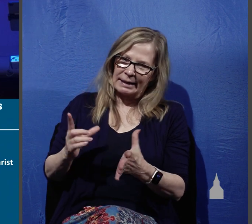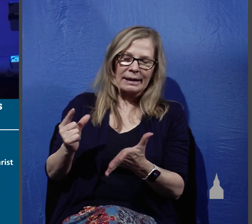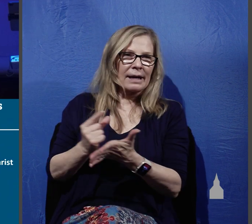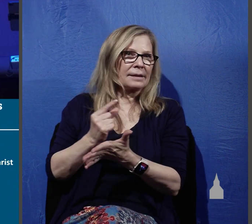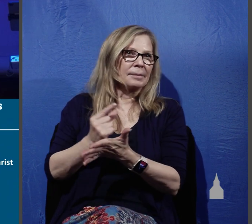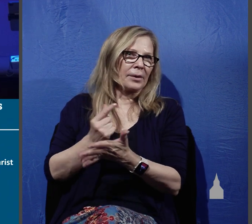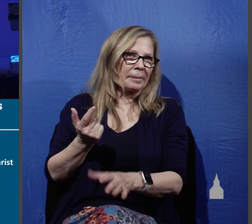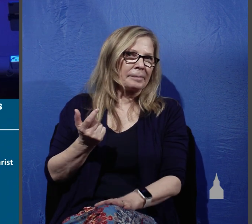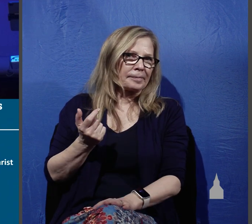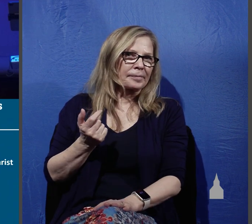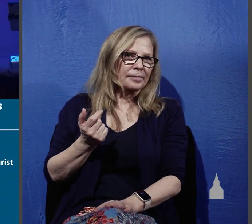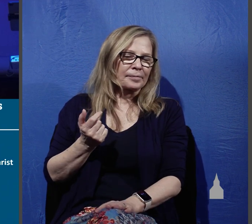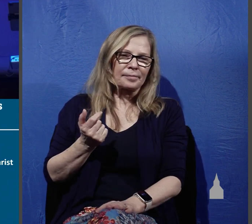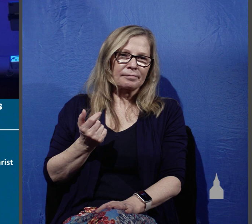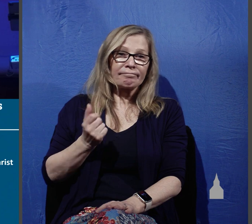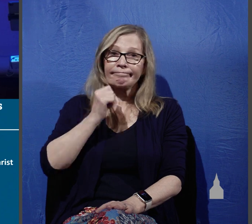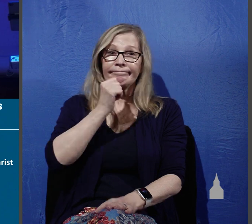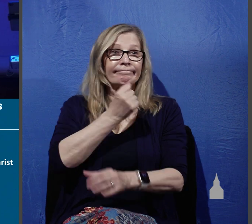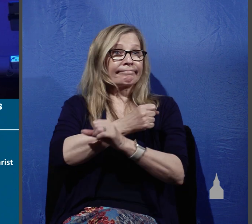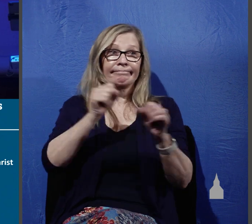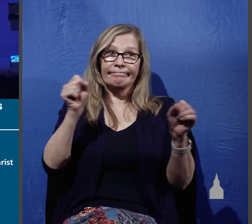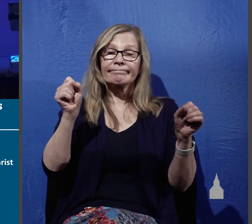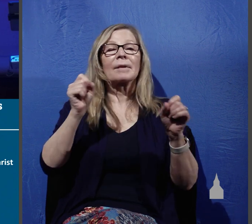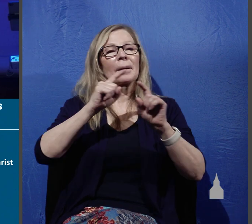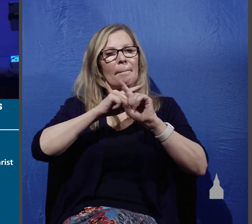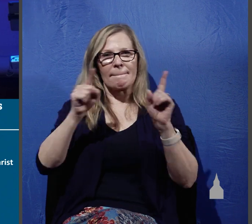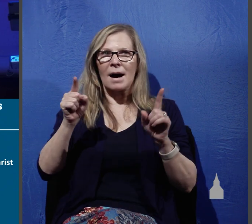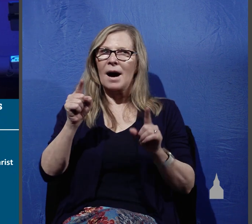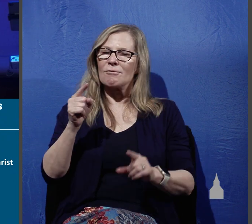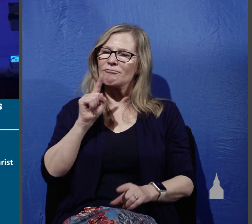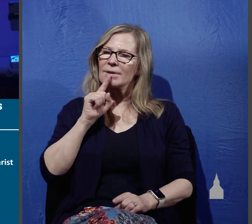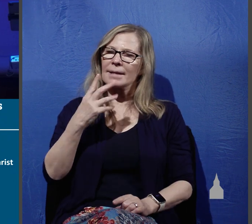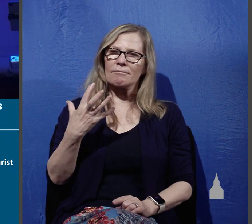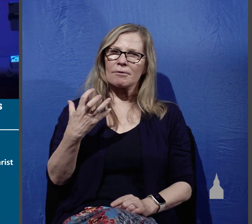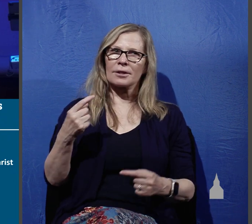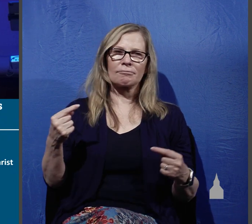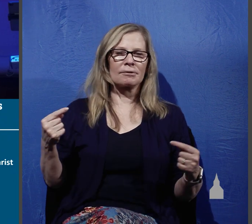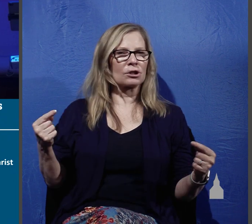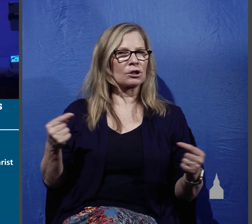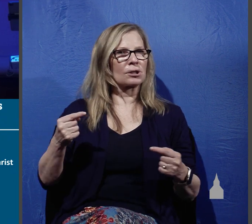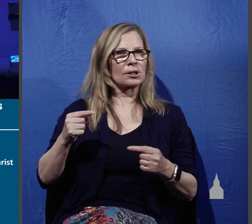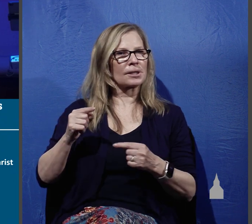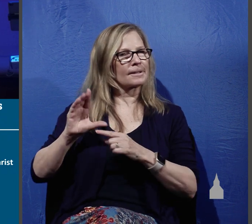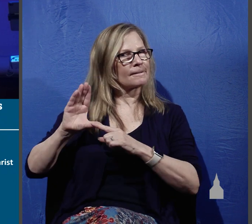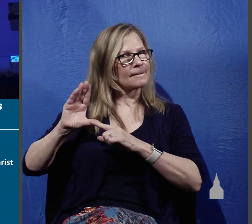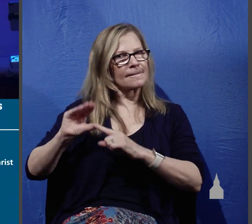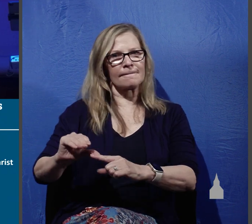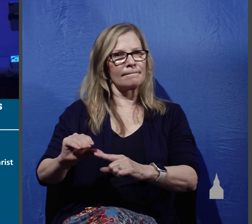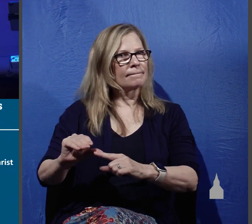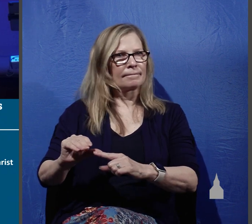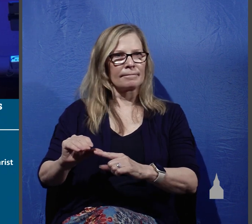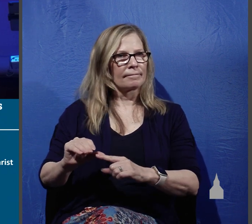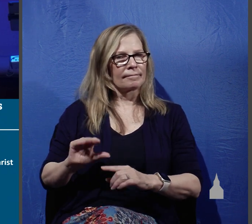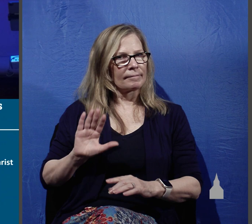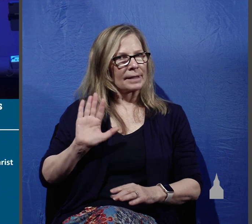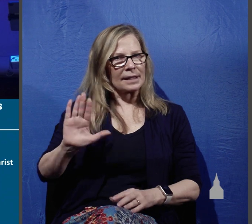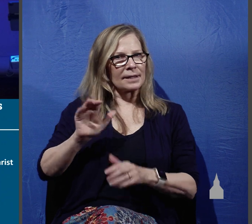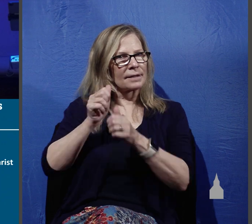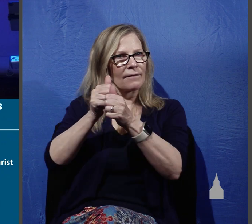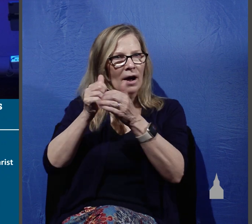they are unsaved people who are bent on harming Christ's sheep his followers harming them